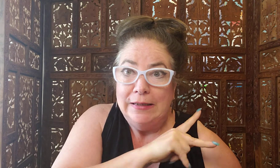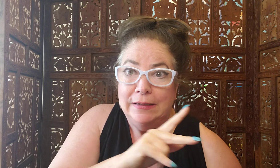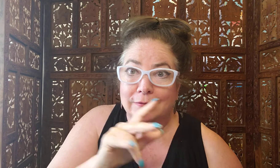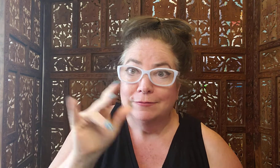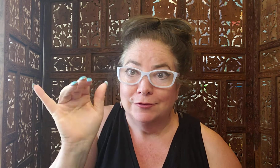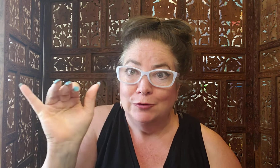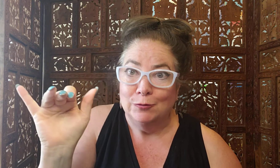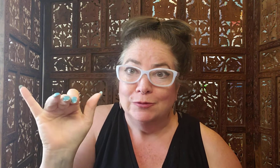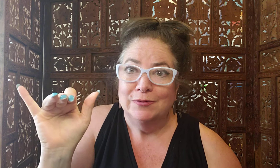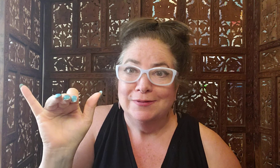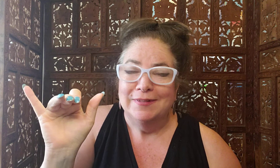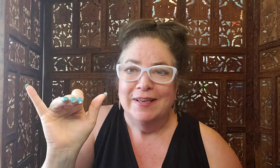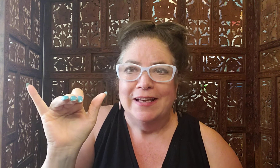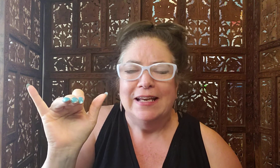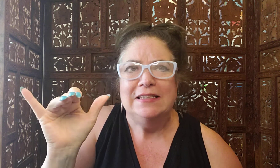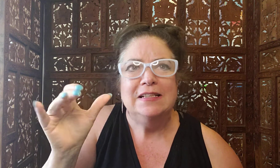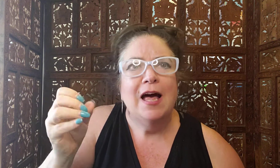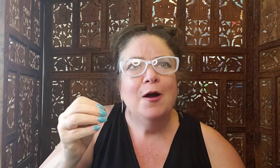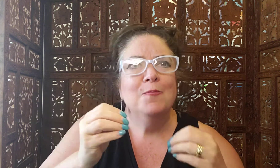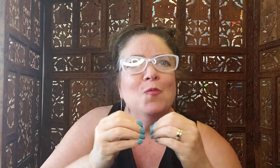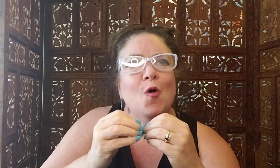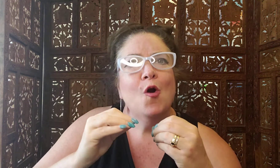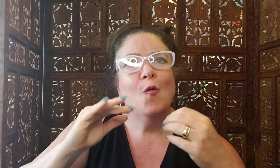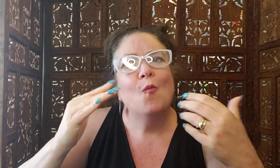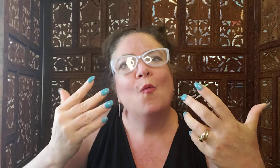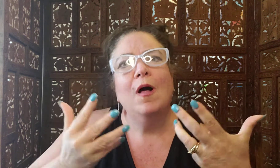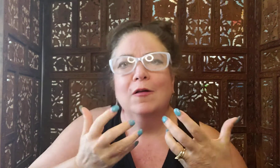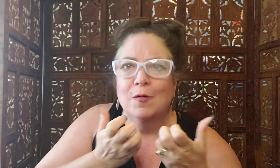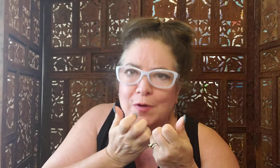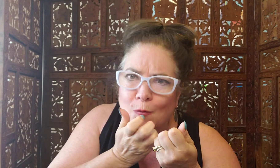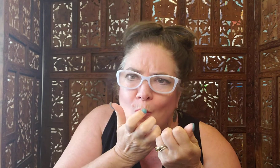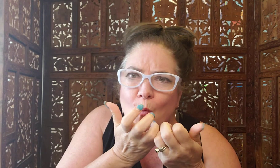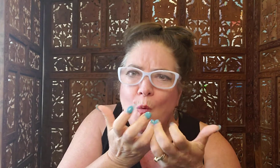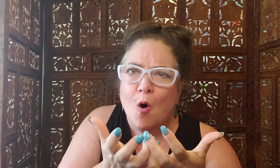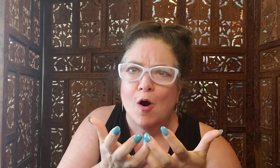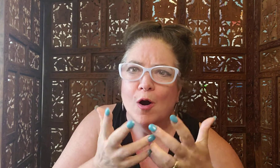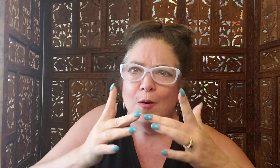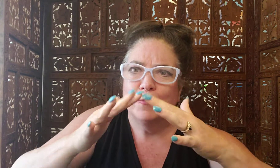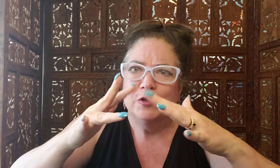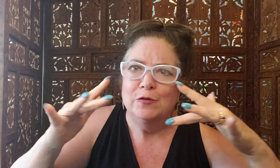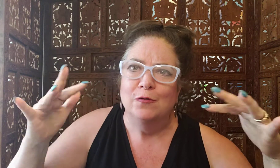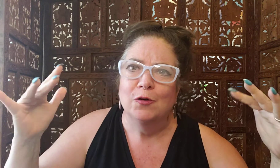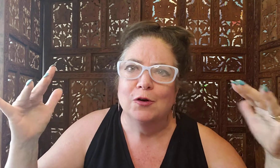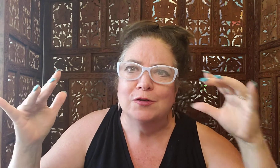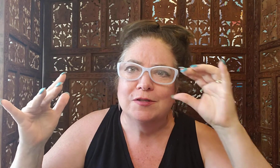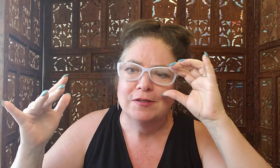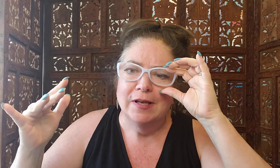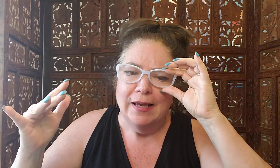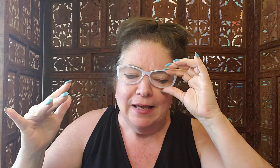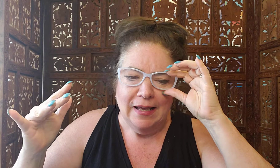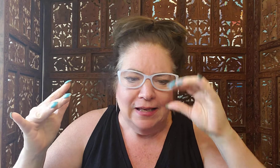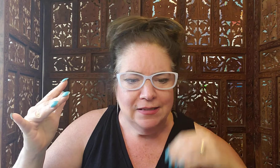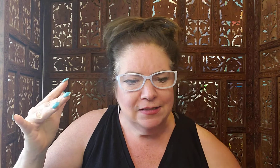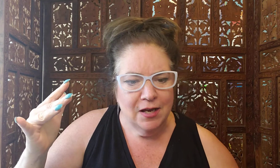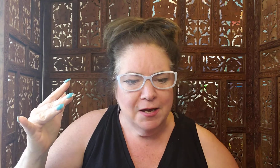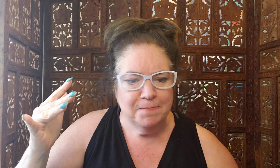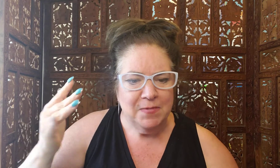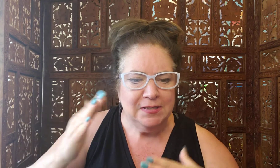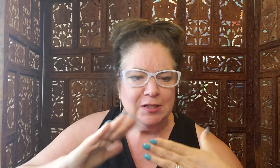too. It's a lot more welcoming, warm, diverse. It's a, it's a